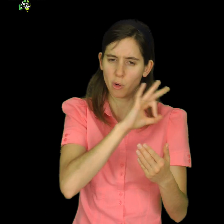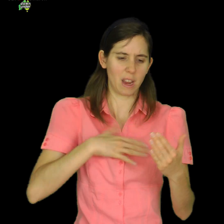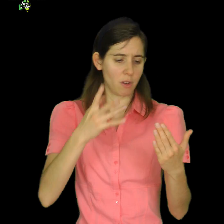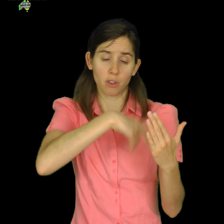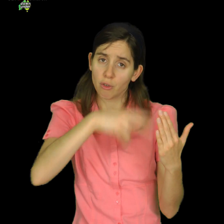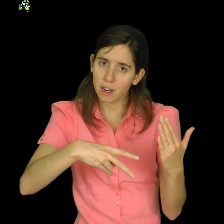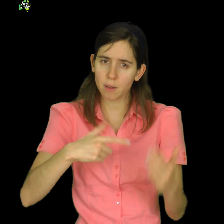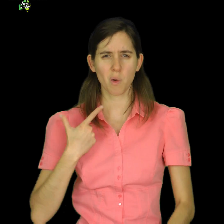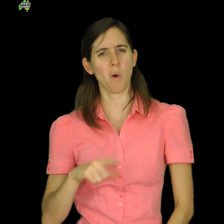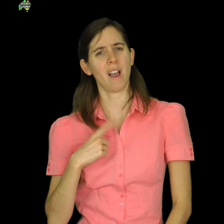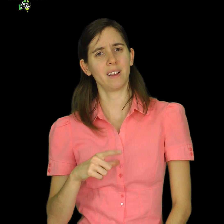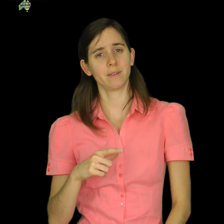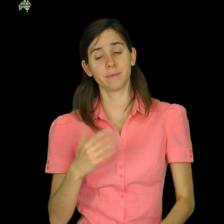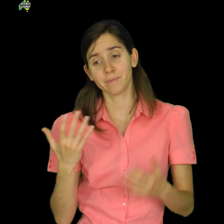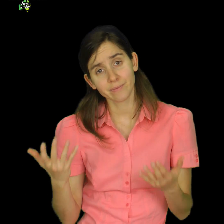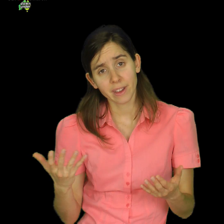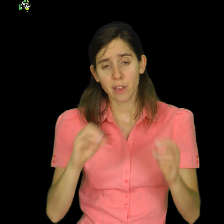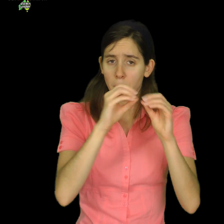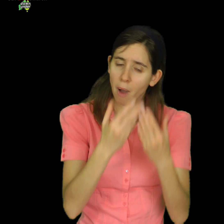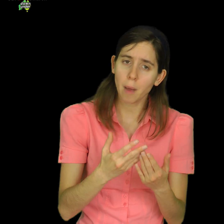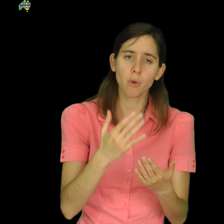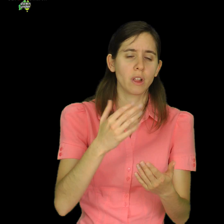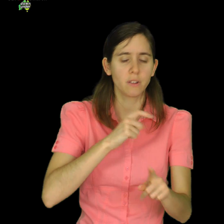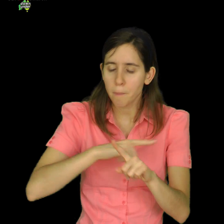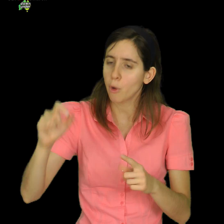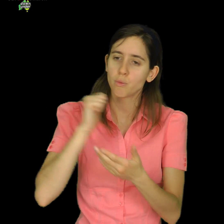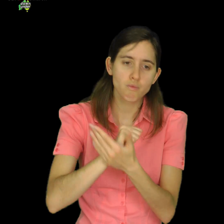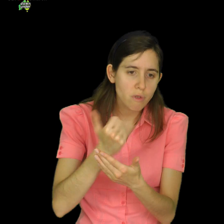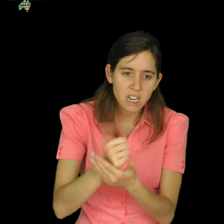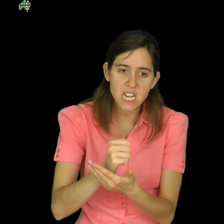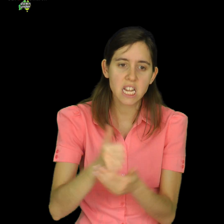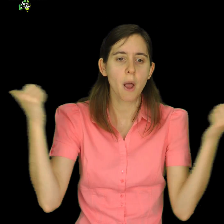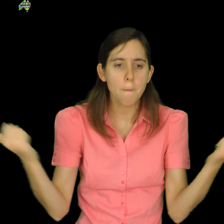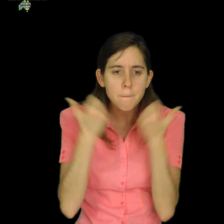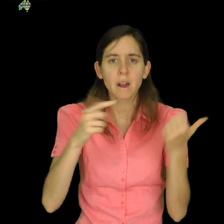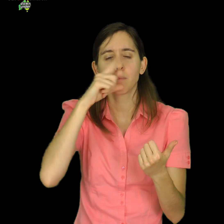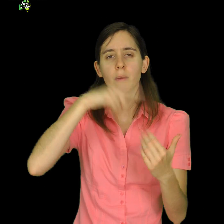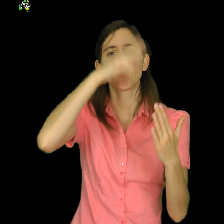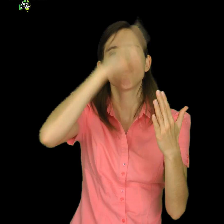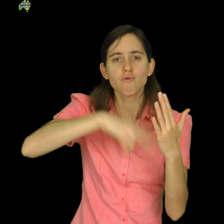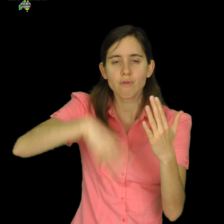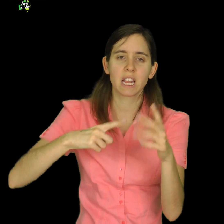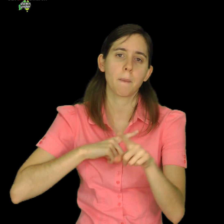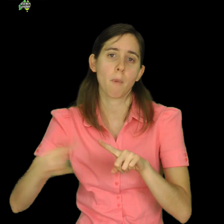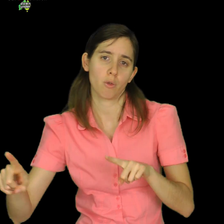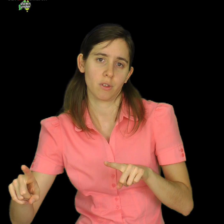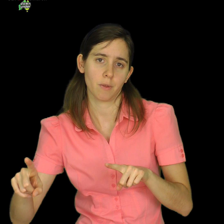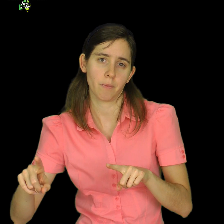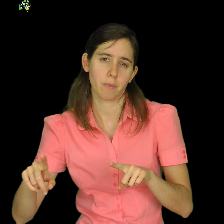After all, the Bible is the most most best-selling, most read book in history. Well, Proverbs chapter